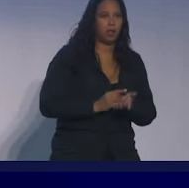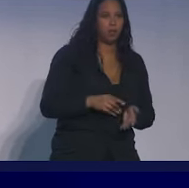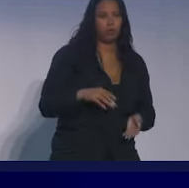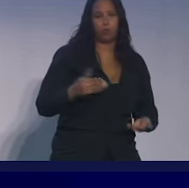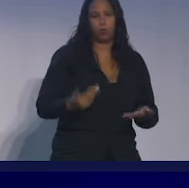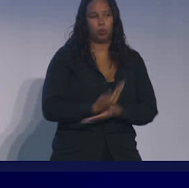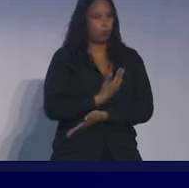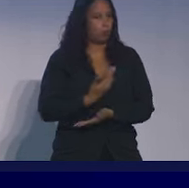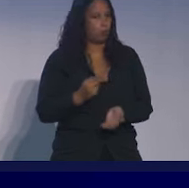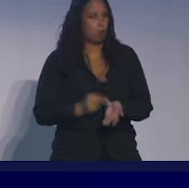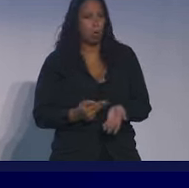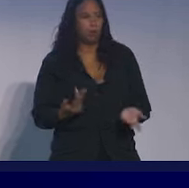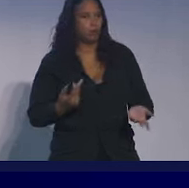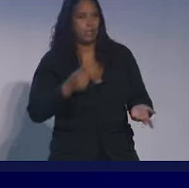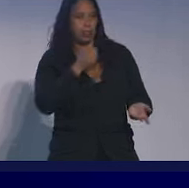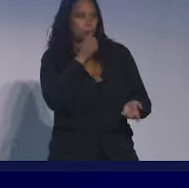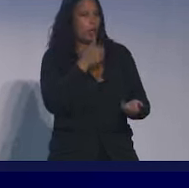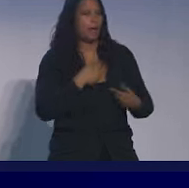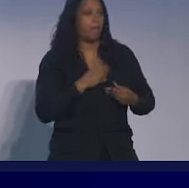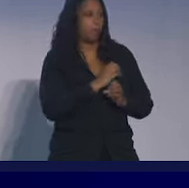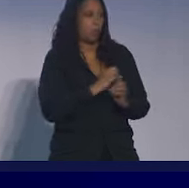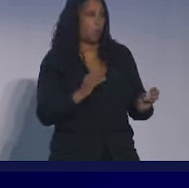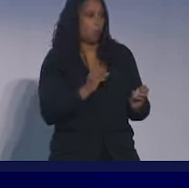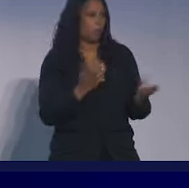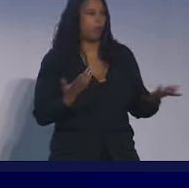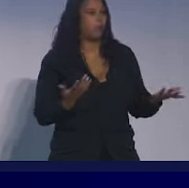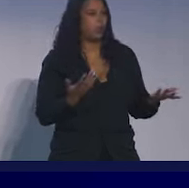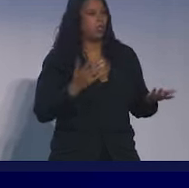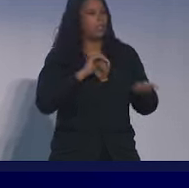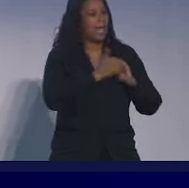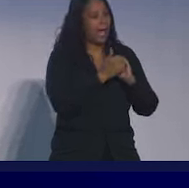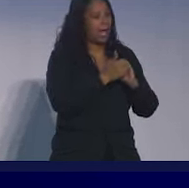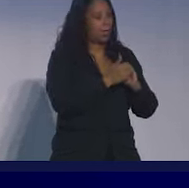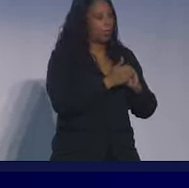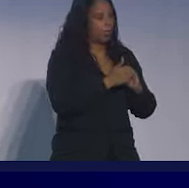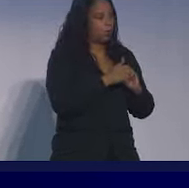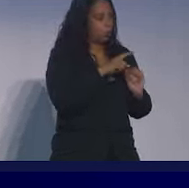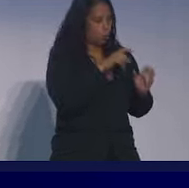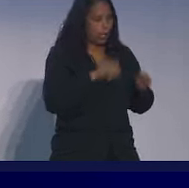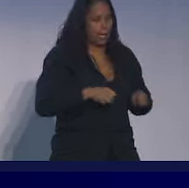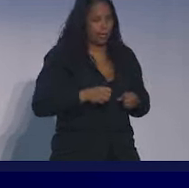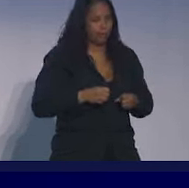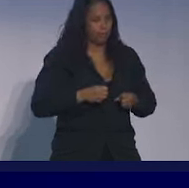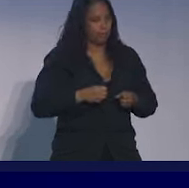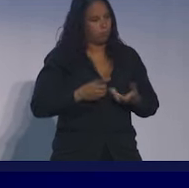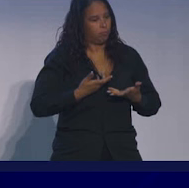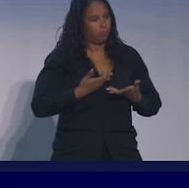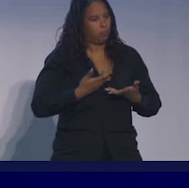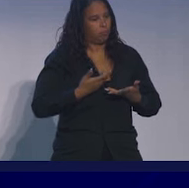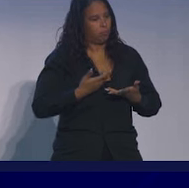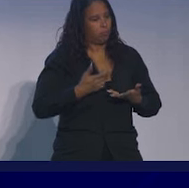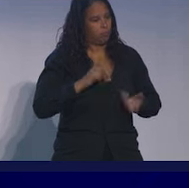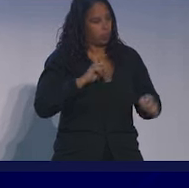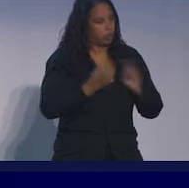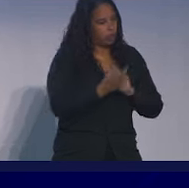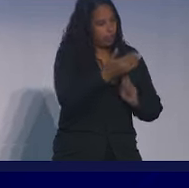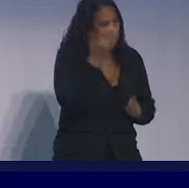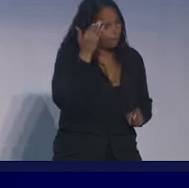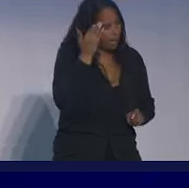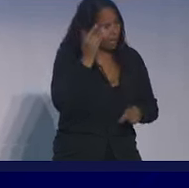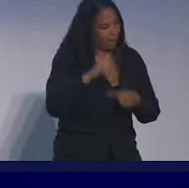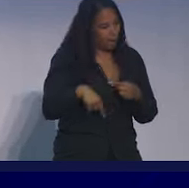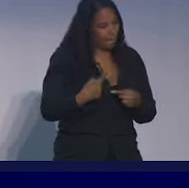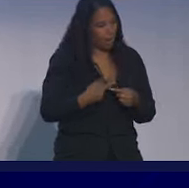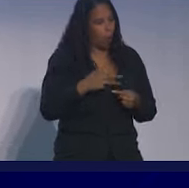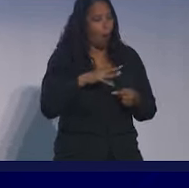person, there's no one. So how in the world are we going to work with someone and convince them to tell us their deepest, darkest truths, to open